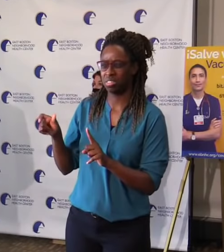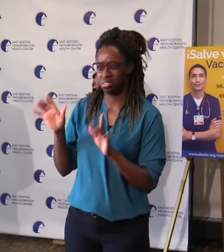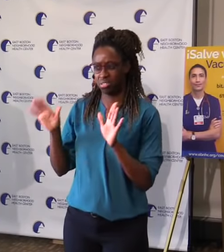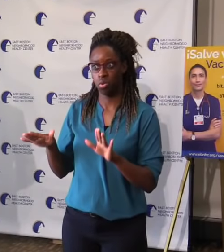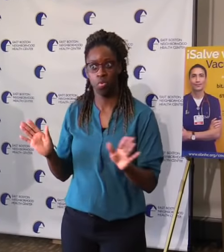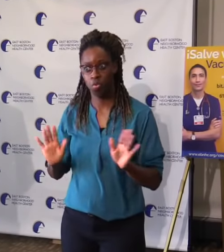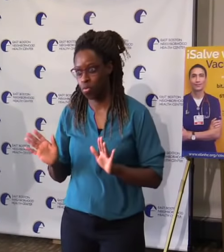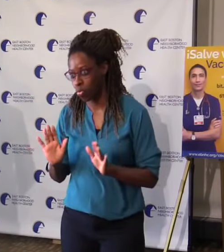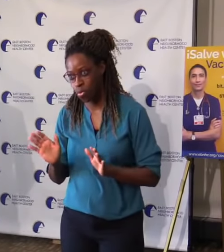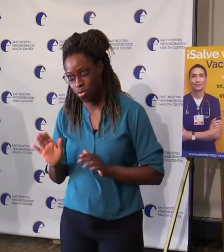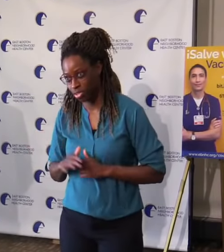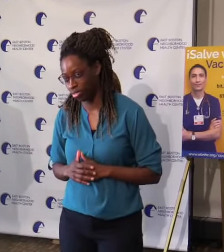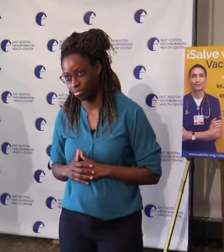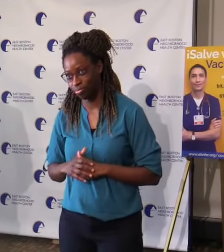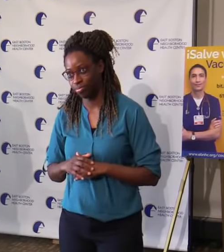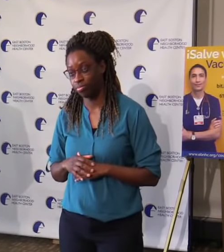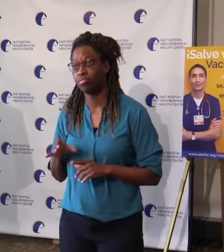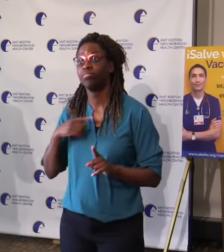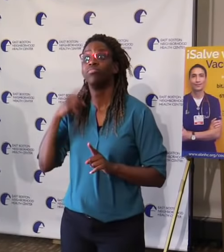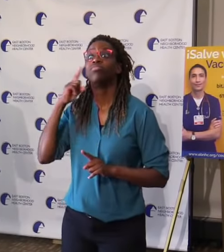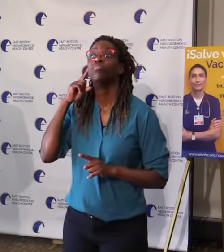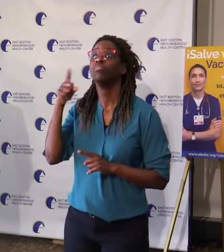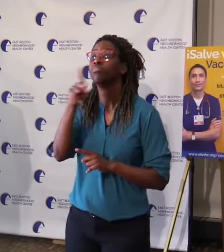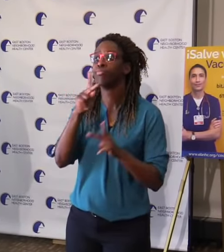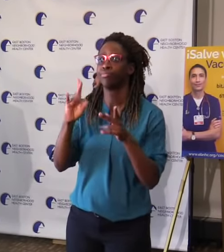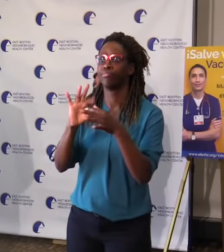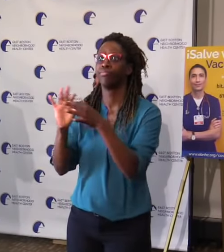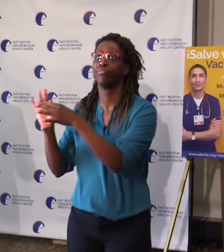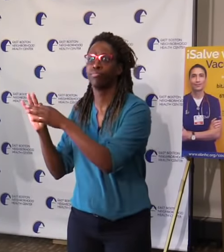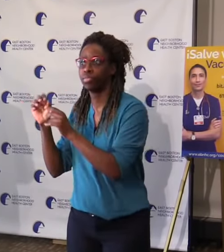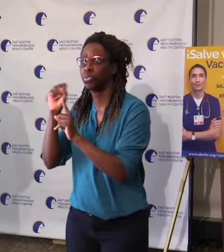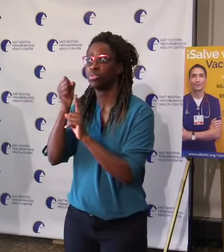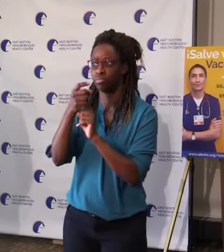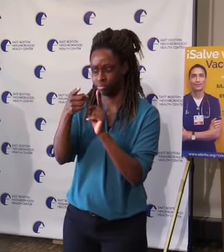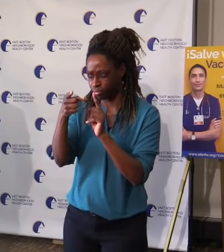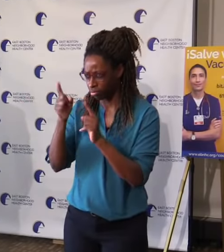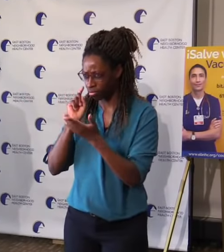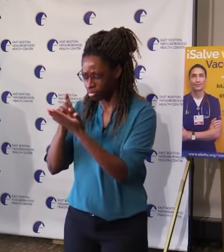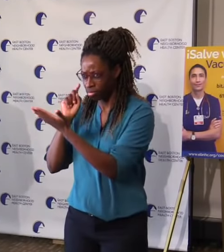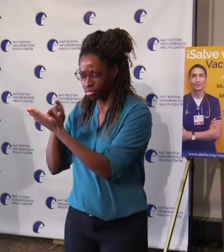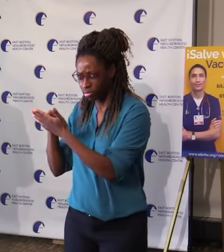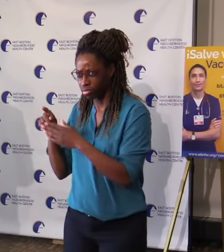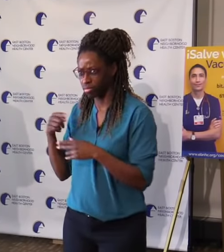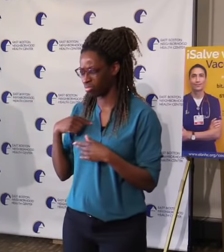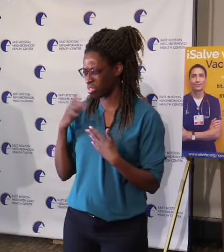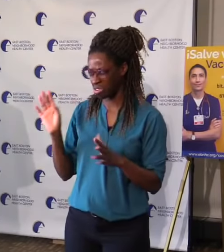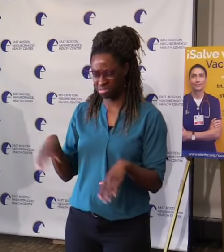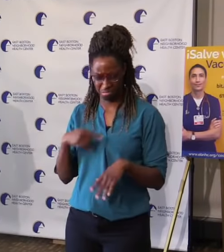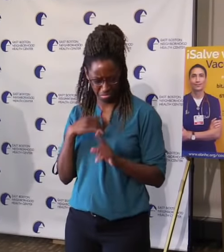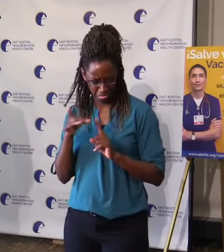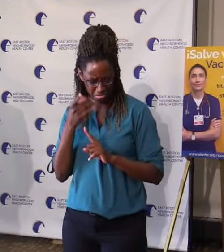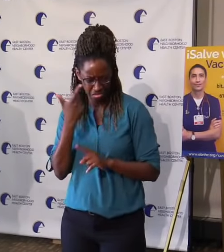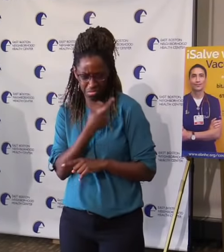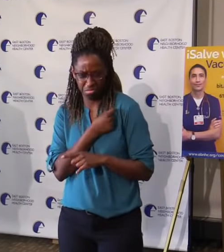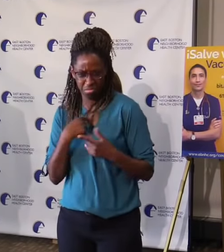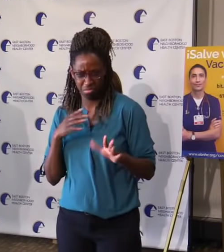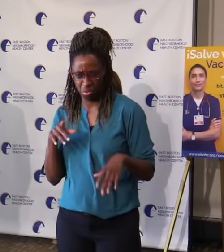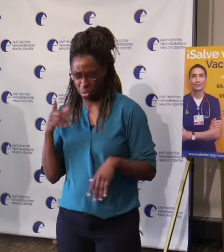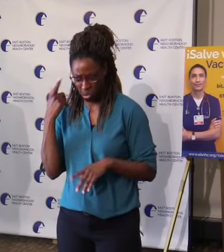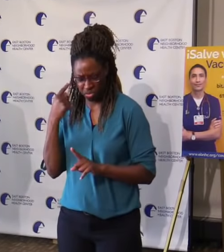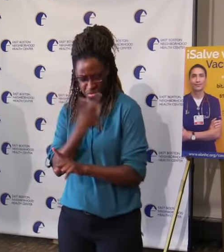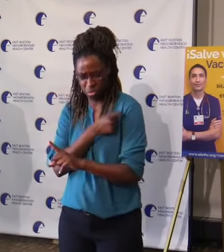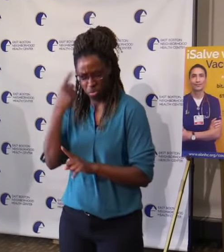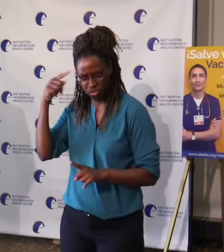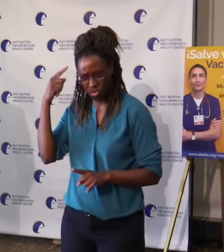we have anecdotal information that people say, well, you know, I got the COVID, so I don't need to get a vaccine.